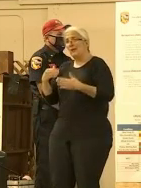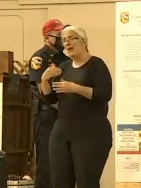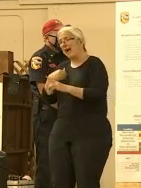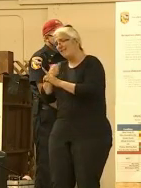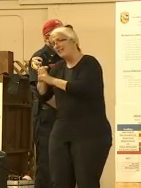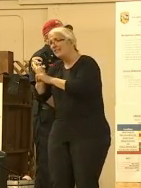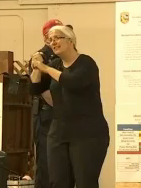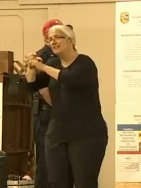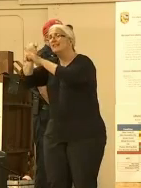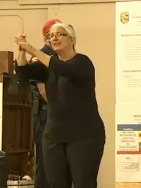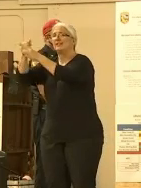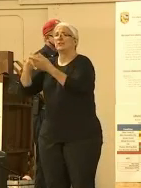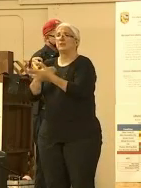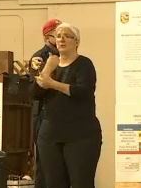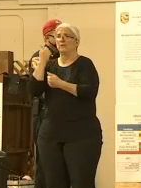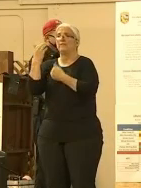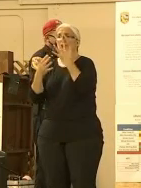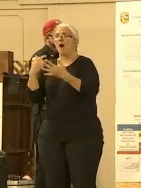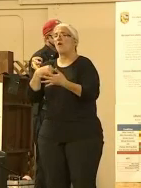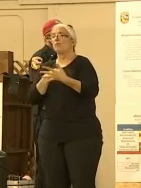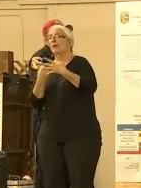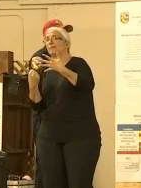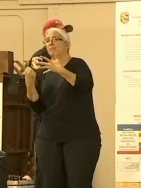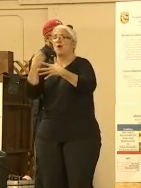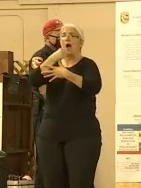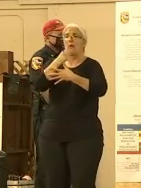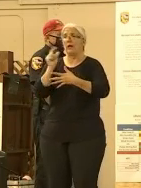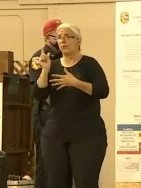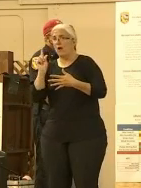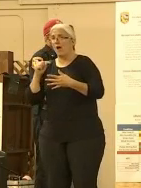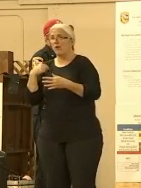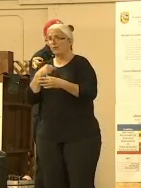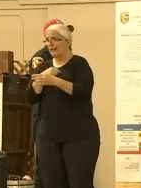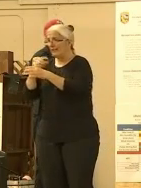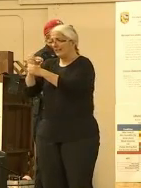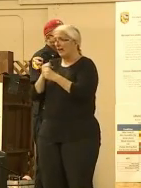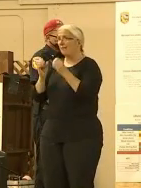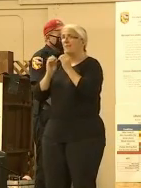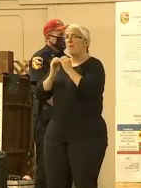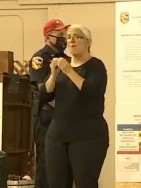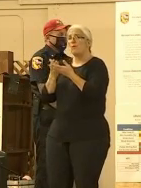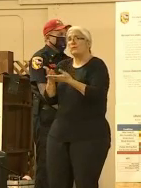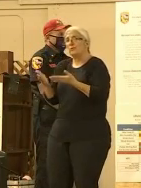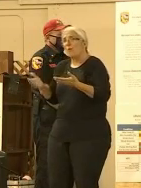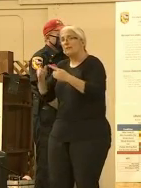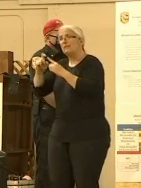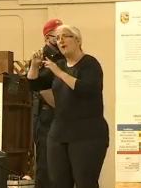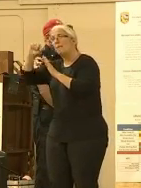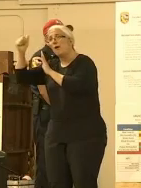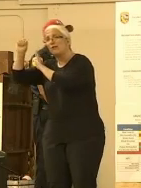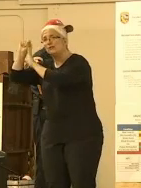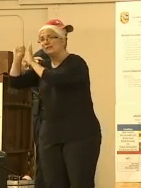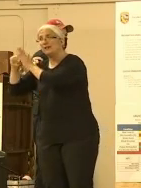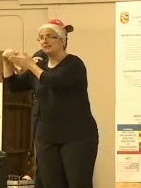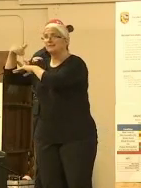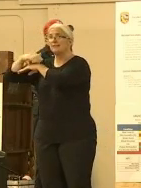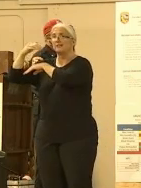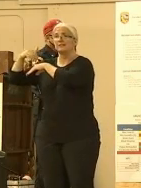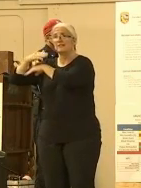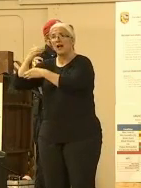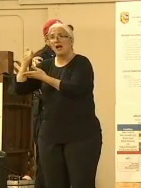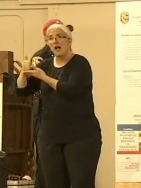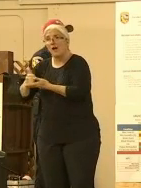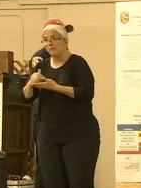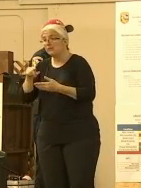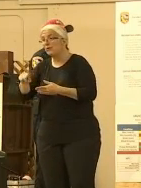getting resources in as they become available from out of state, as well as other incidents that start demobing their